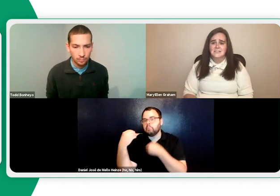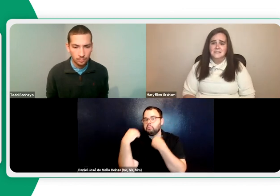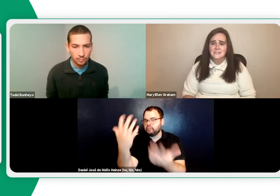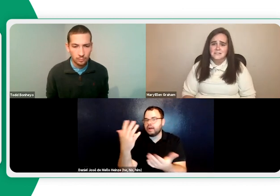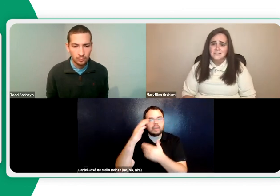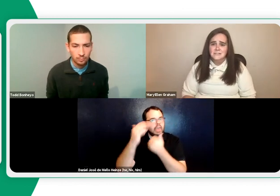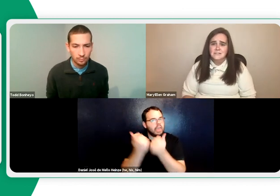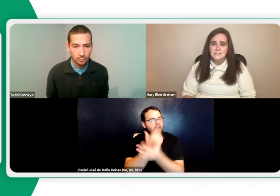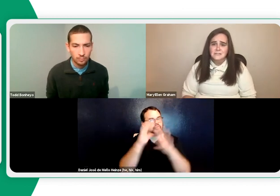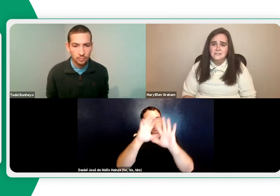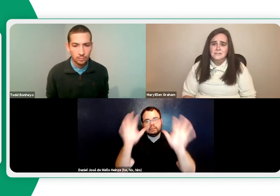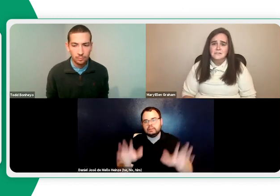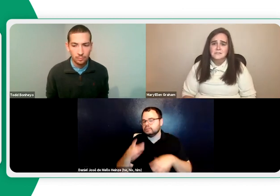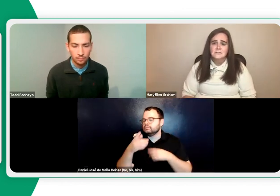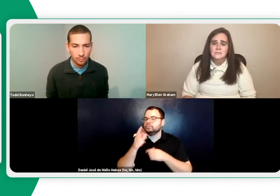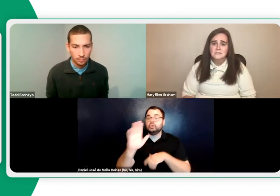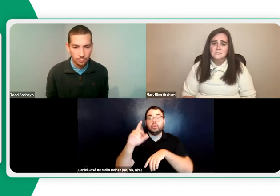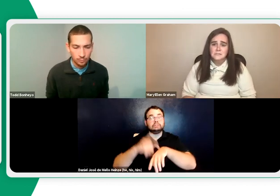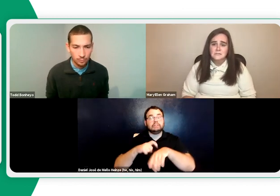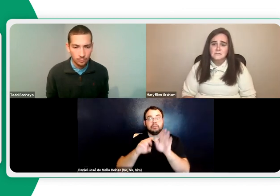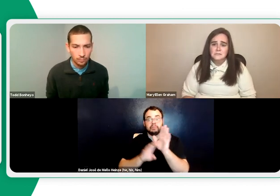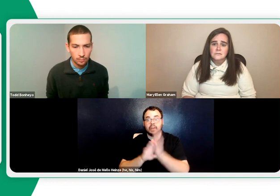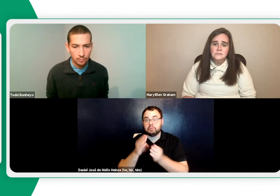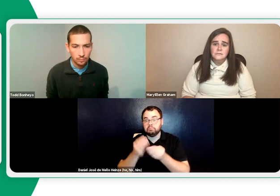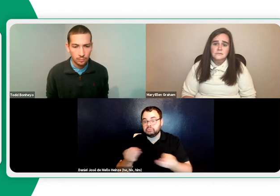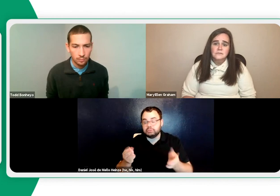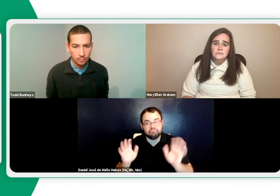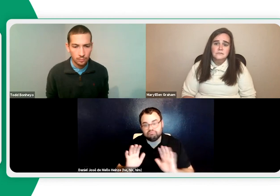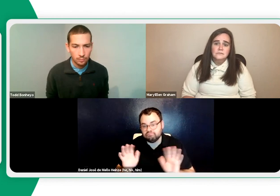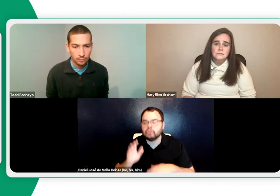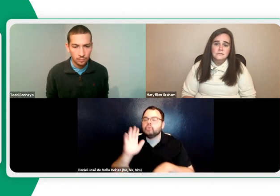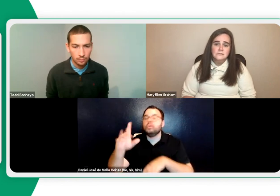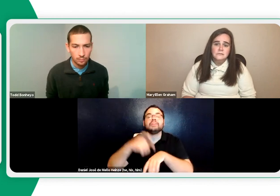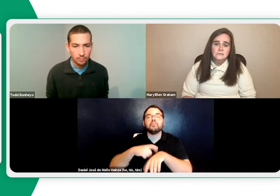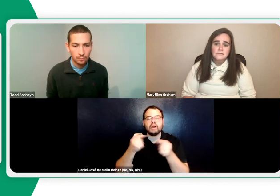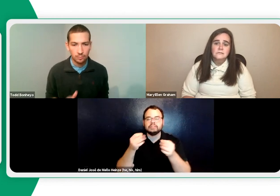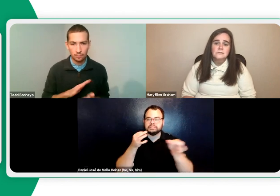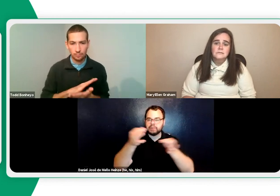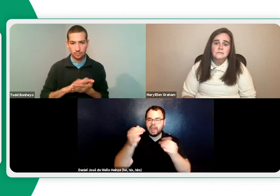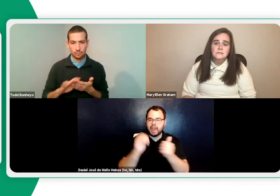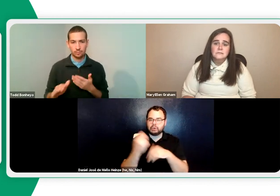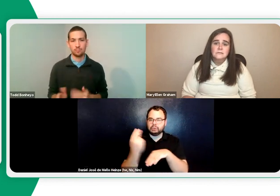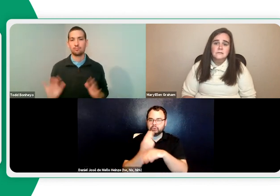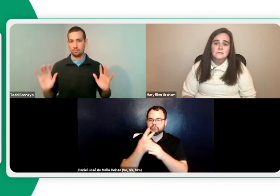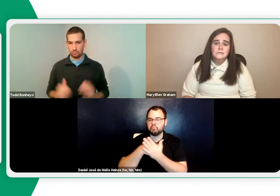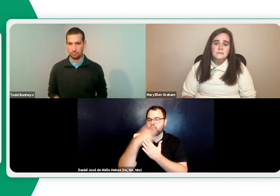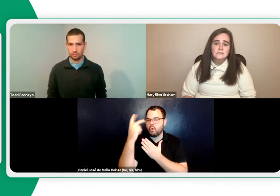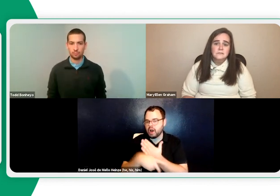out. Excel, the Excel spreadsheet they have on there serves the same purpose. And so you don't have to use any time developing